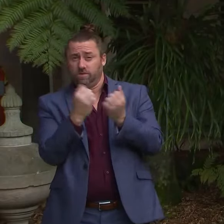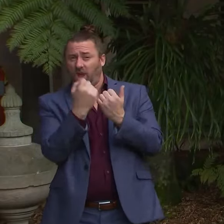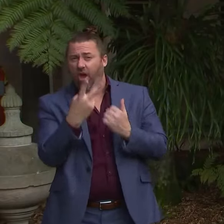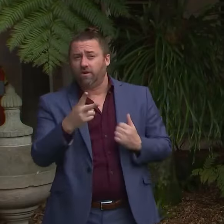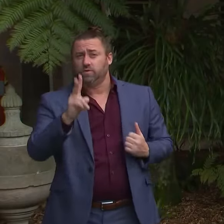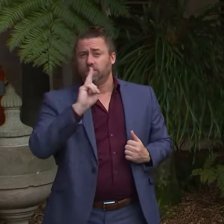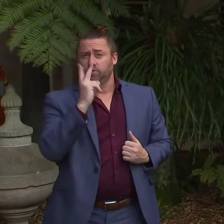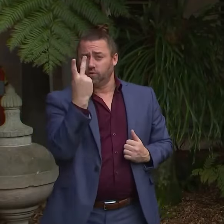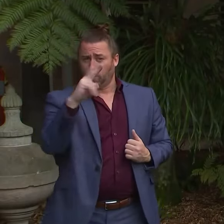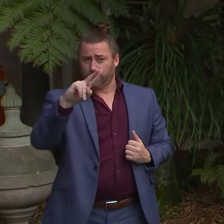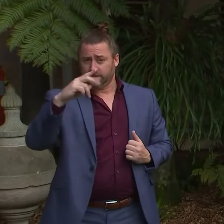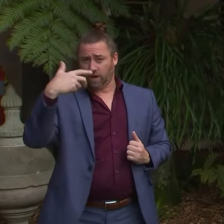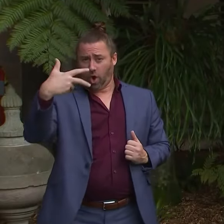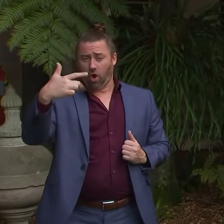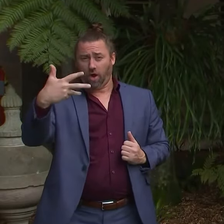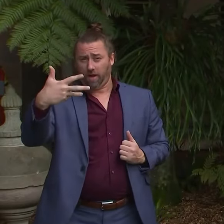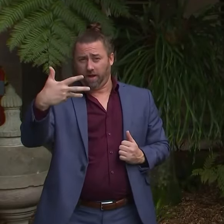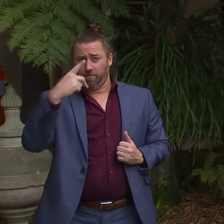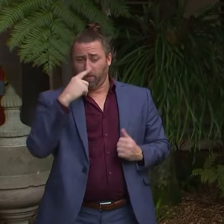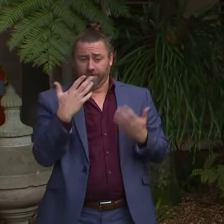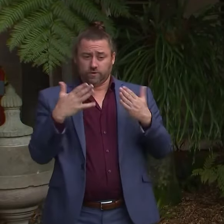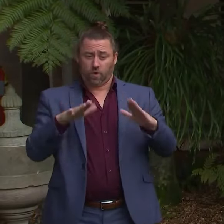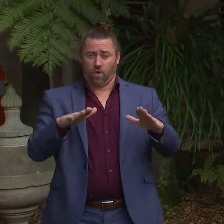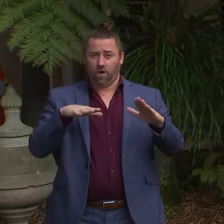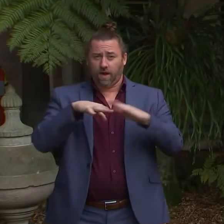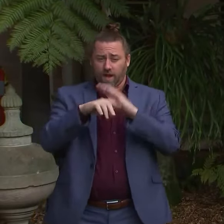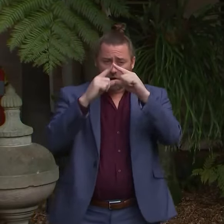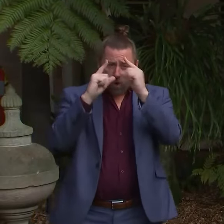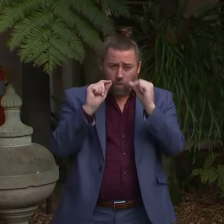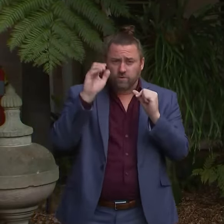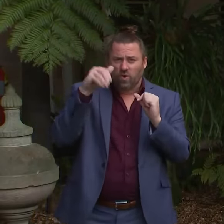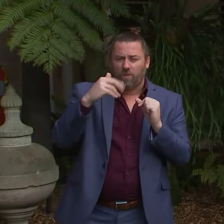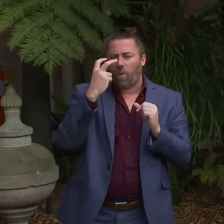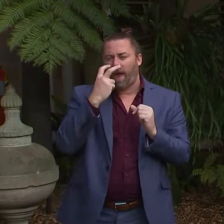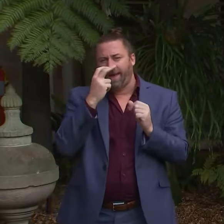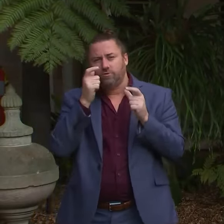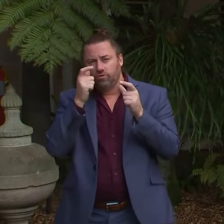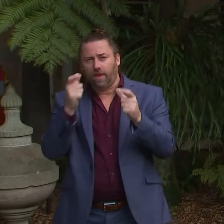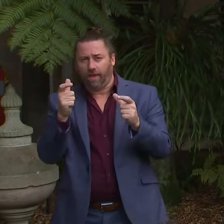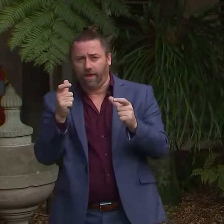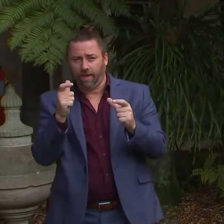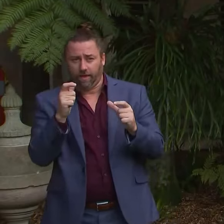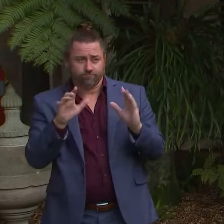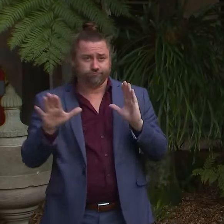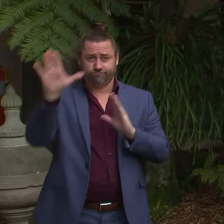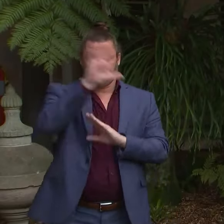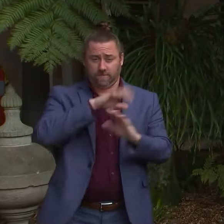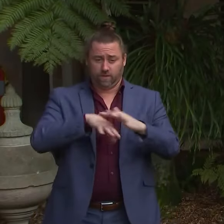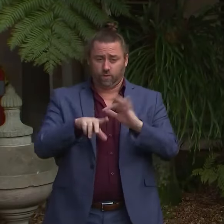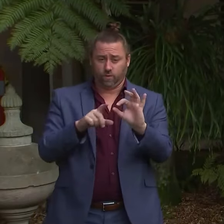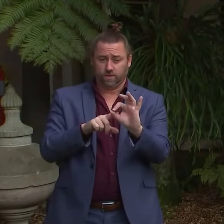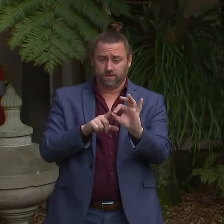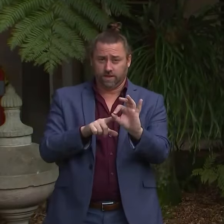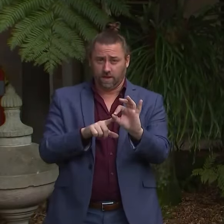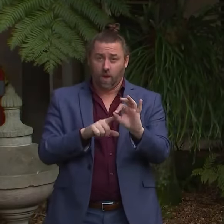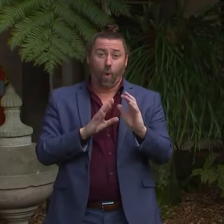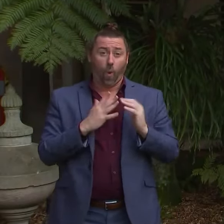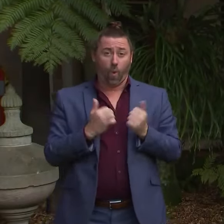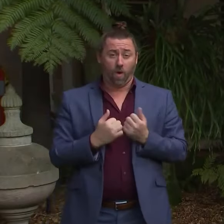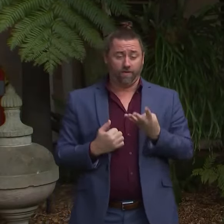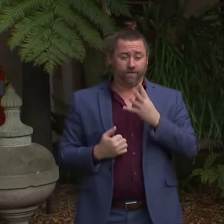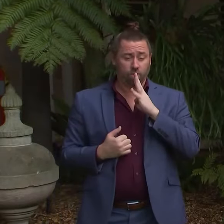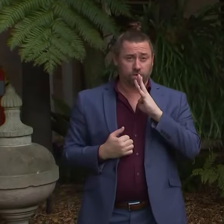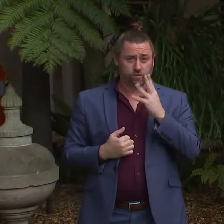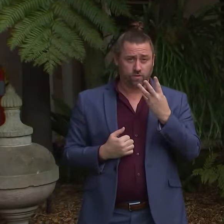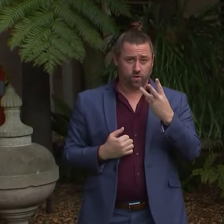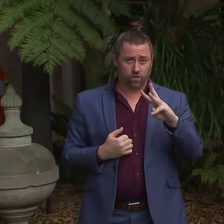229, uh, deaths, uh, reported in aged care facilities in Queensland out of a total of 438